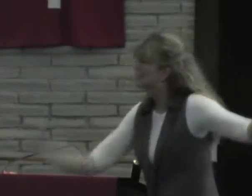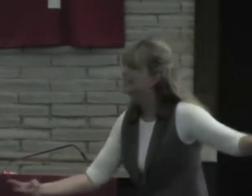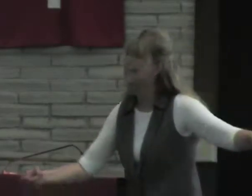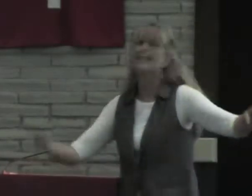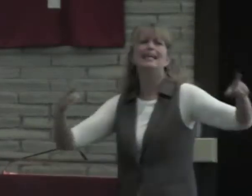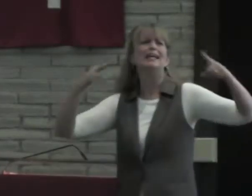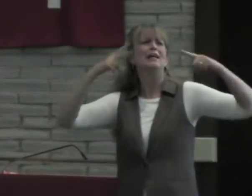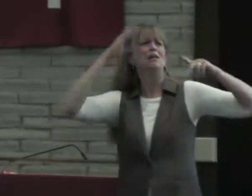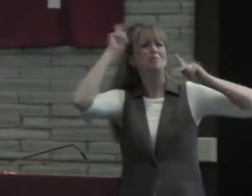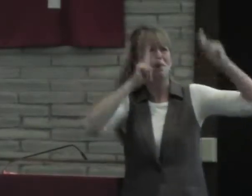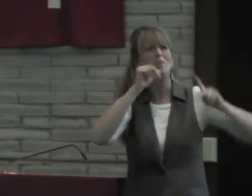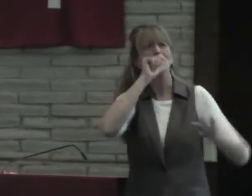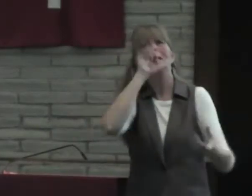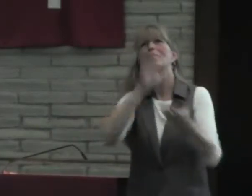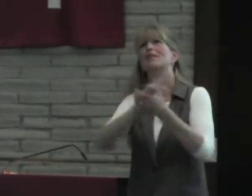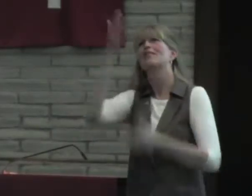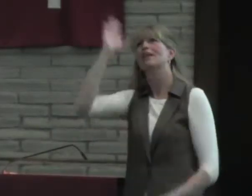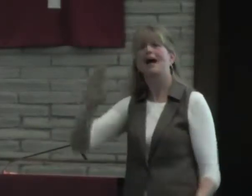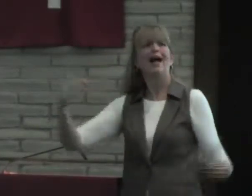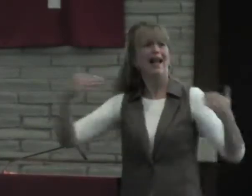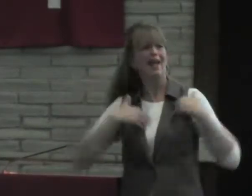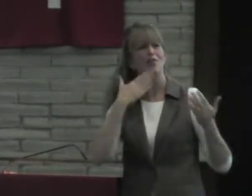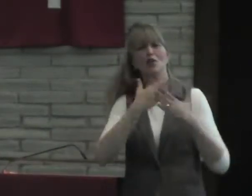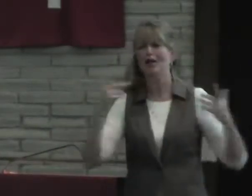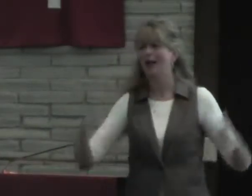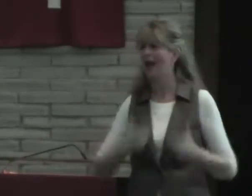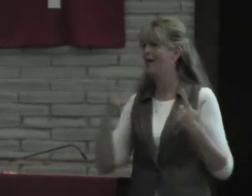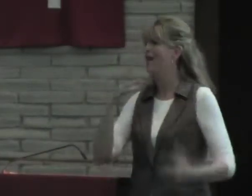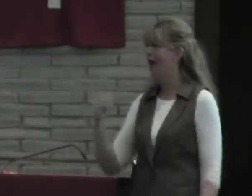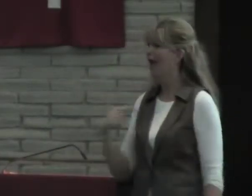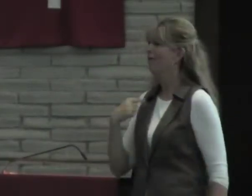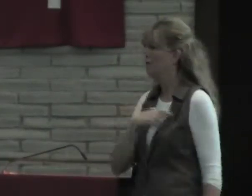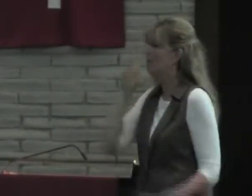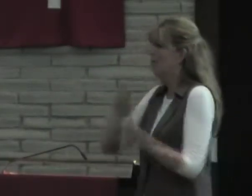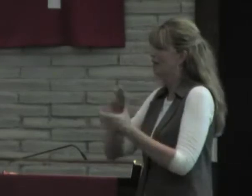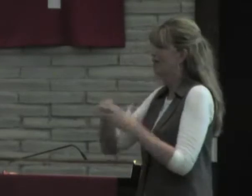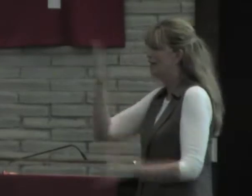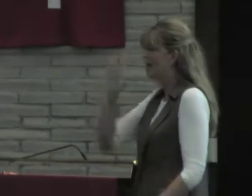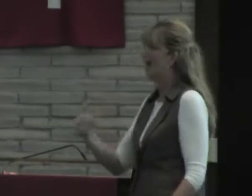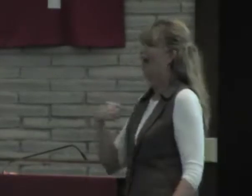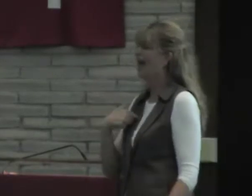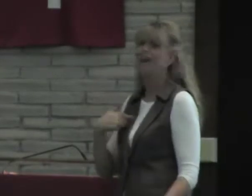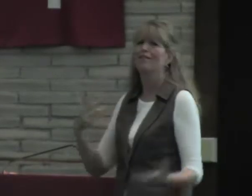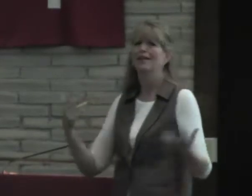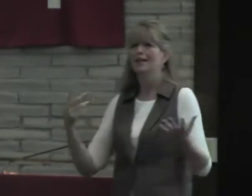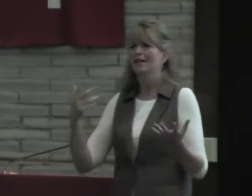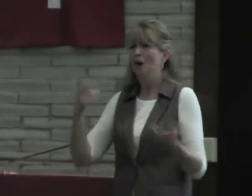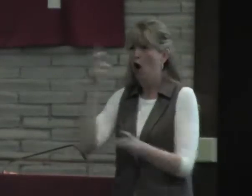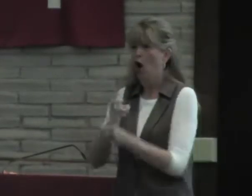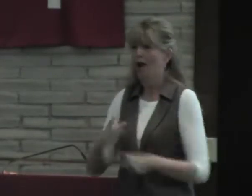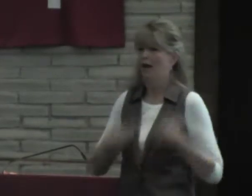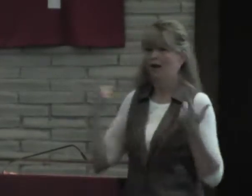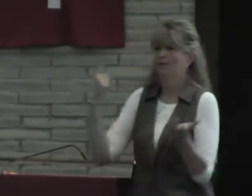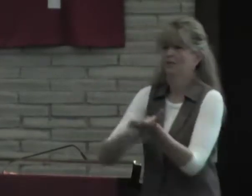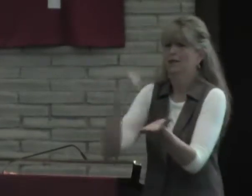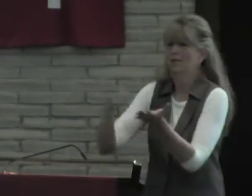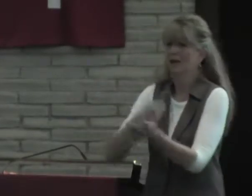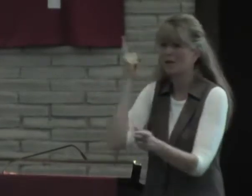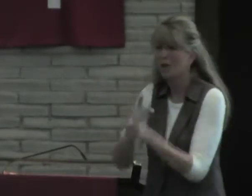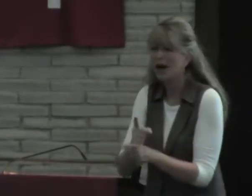It hurts to see people who don't believe in God and they have good lives and we believe in God, and we have hard lives